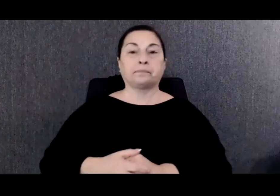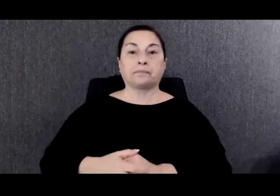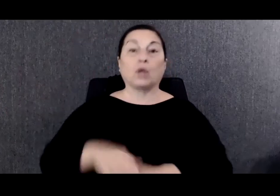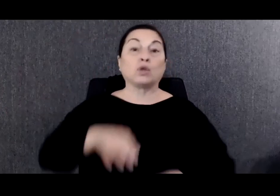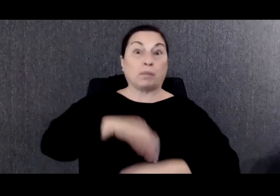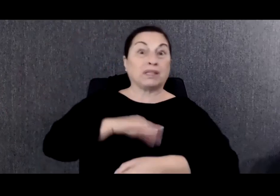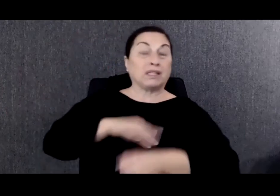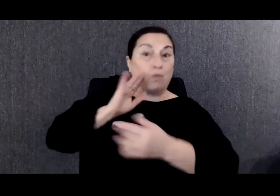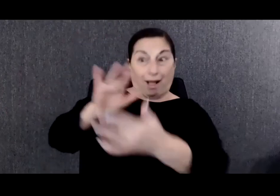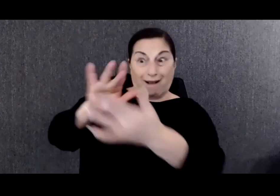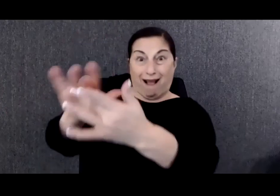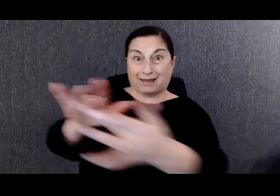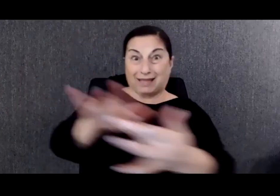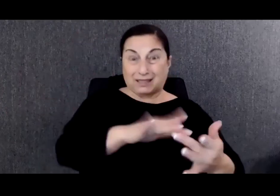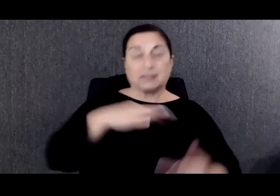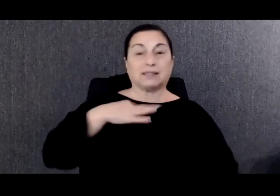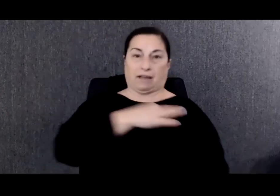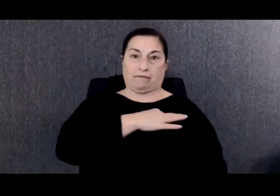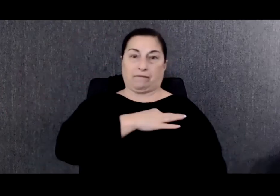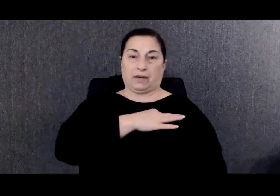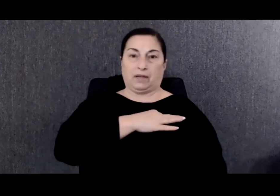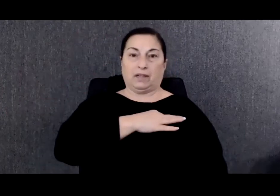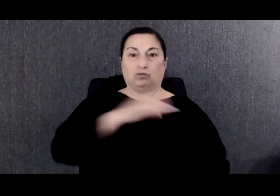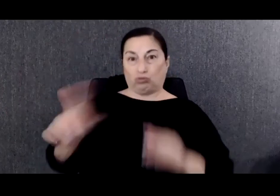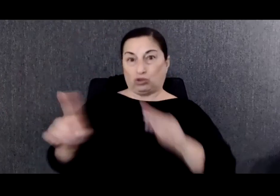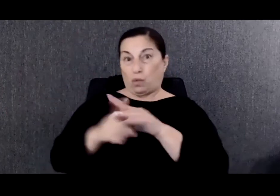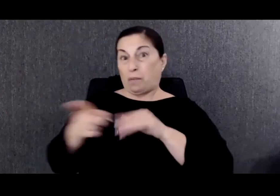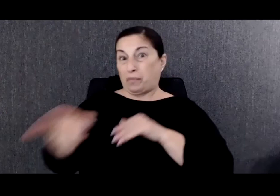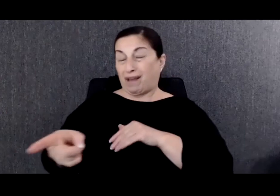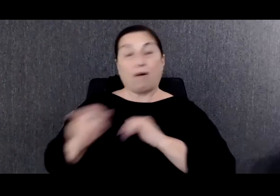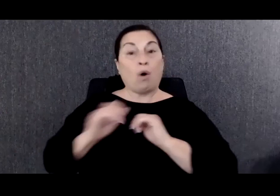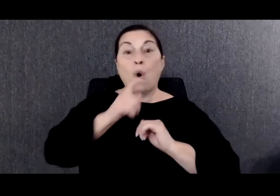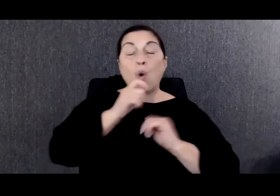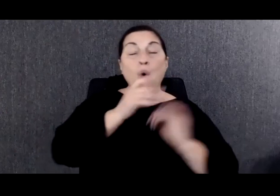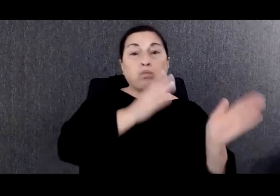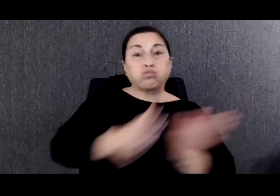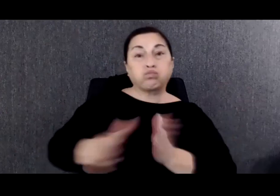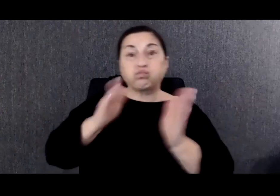This is also organized by CPNRI.